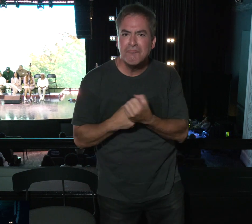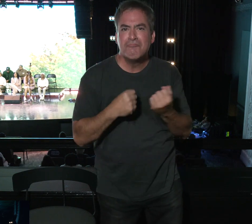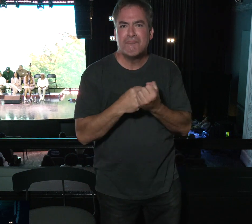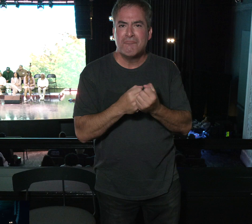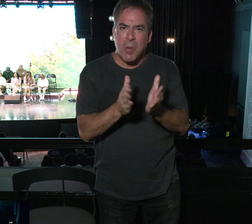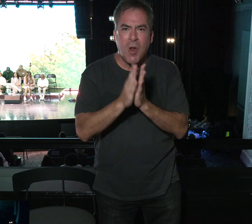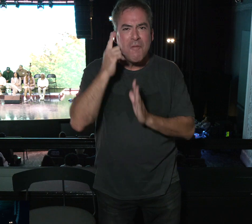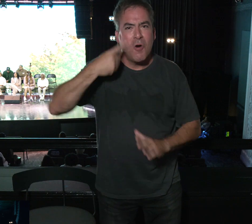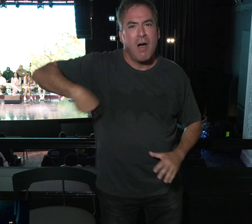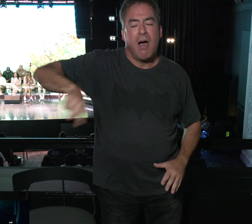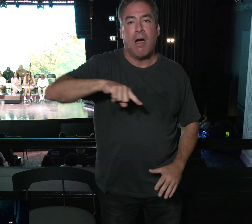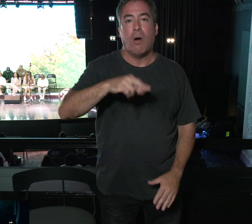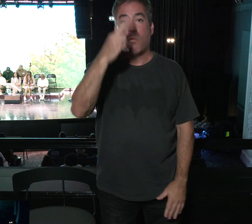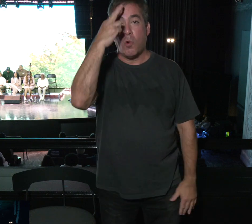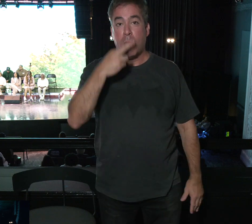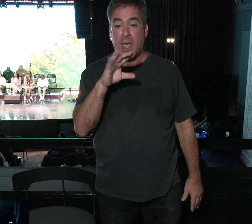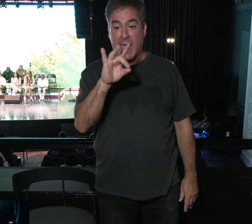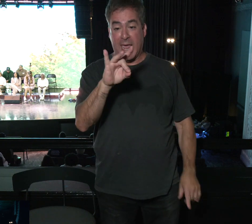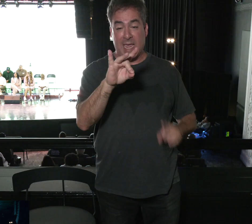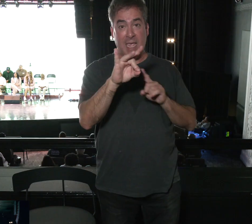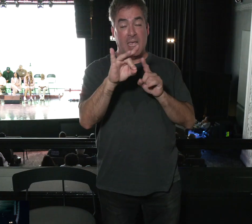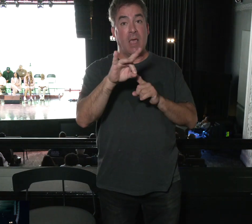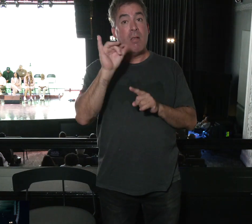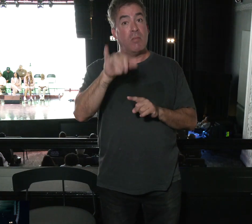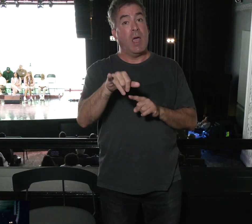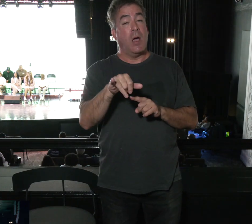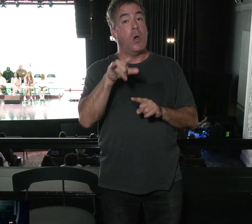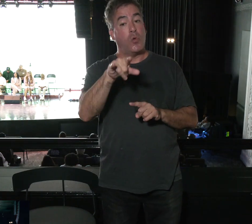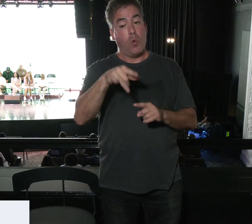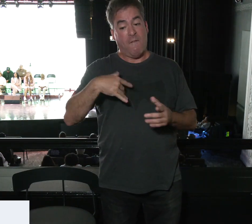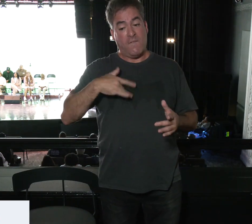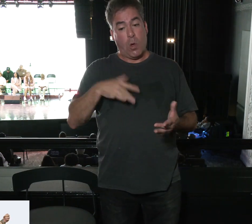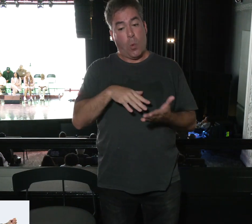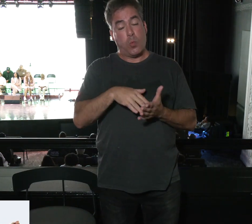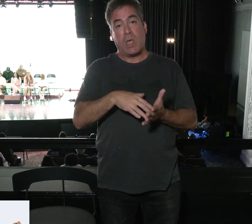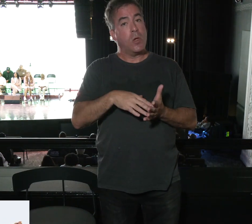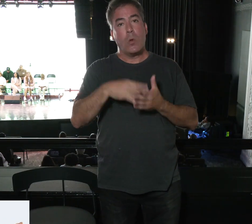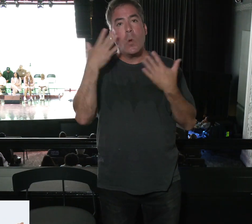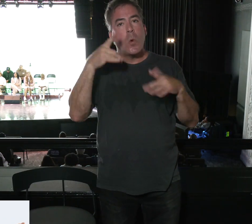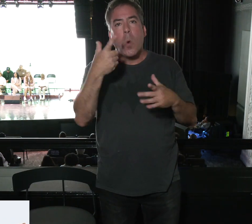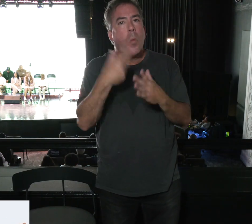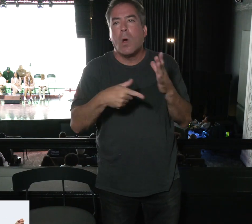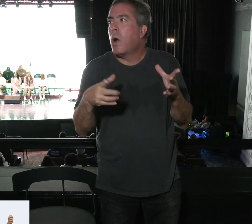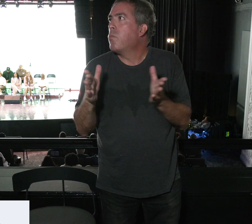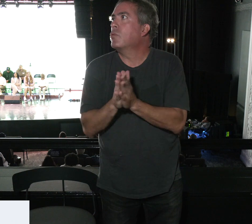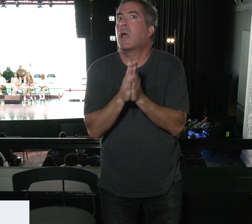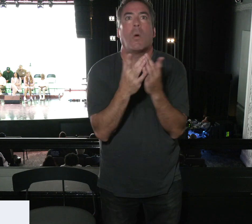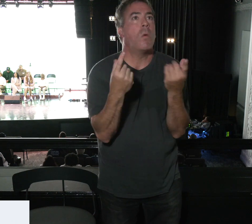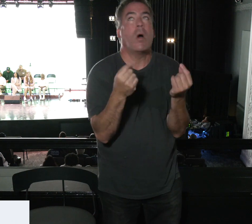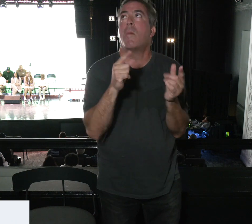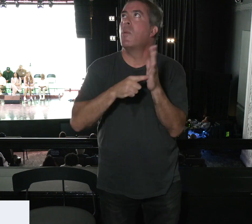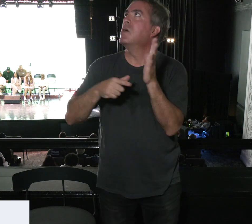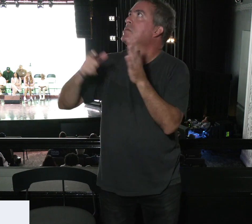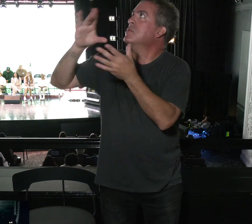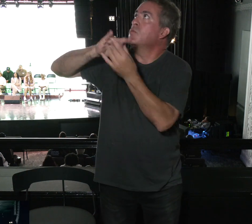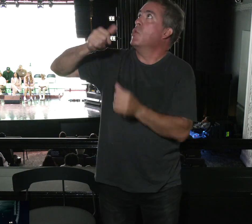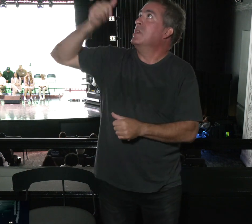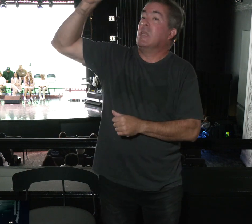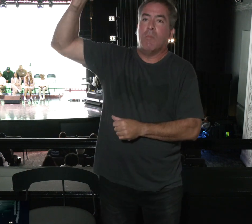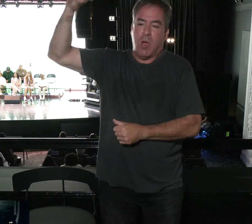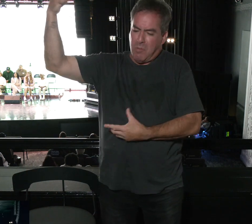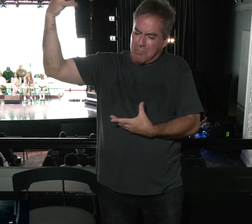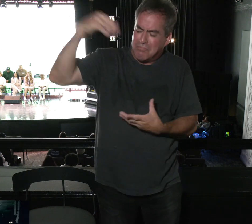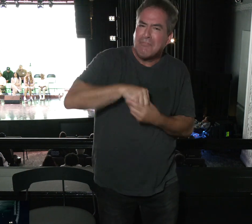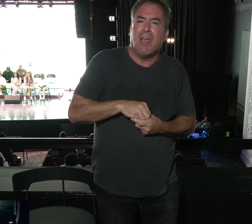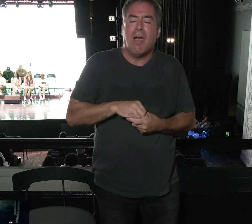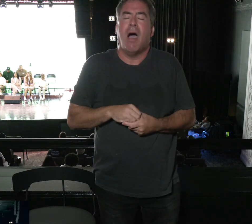prays for us. Romans 8, in the same way, the Spirit helps us in our weakness. We do not know what we ought to pray for, but the Spirit himself intercedes